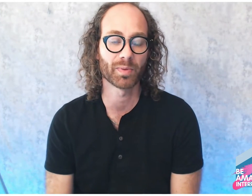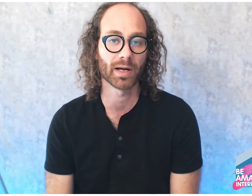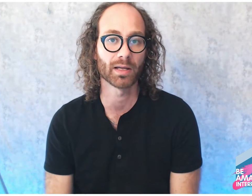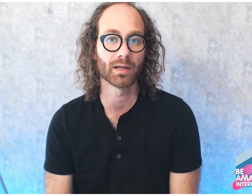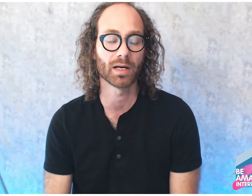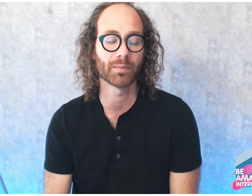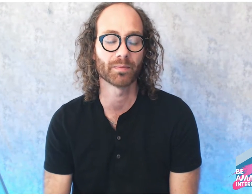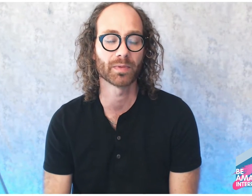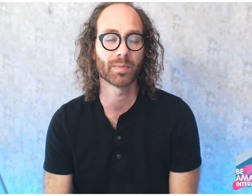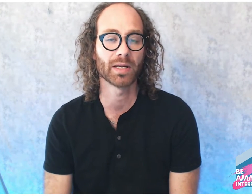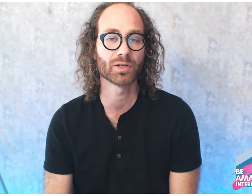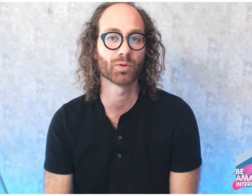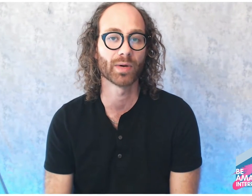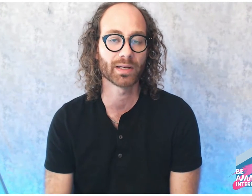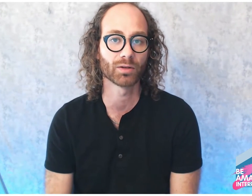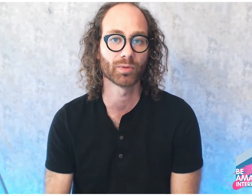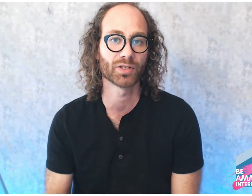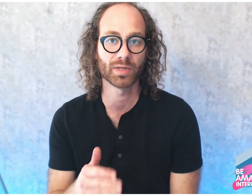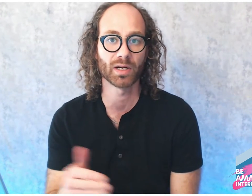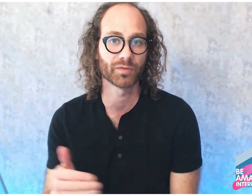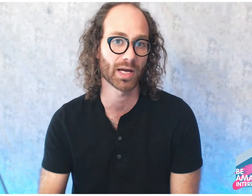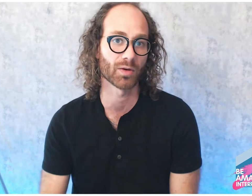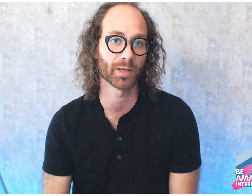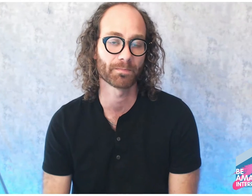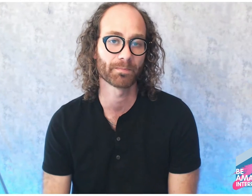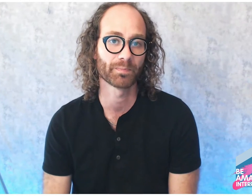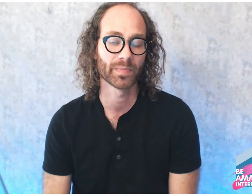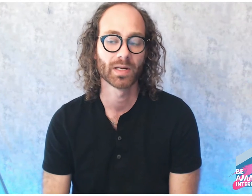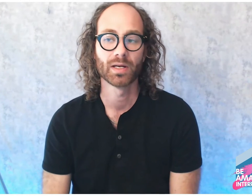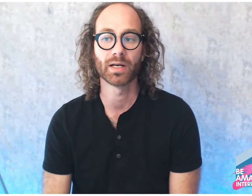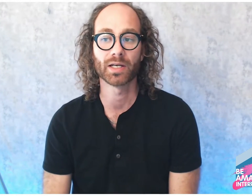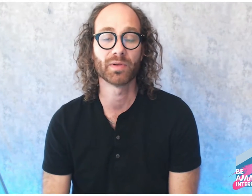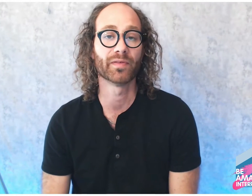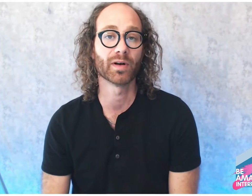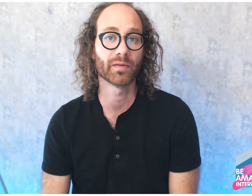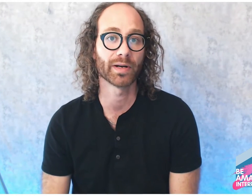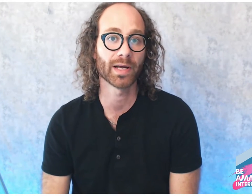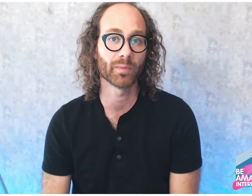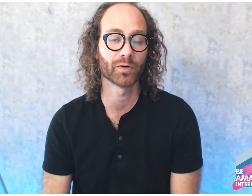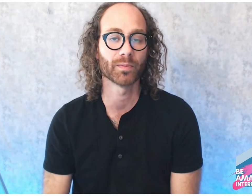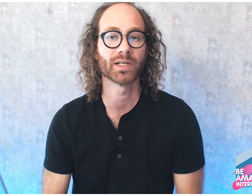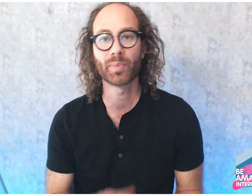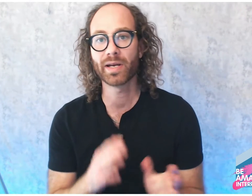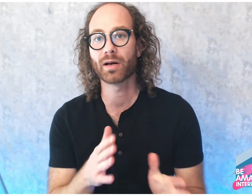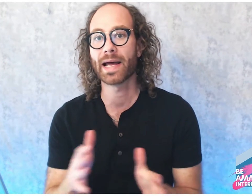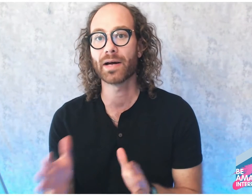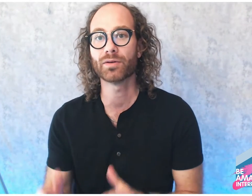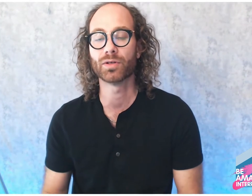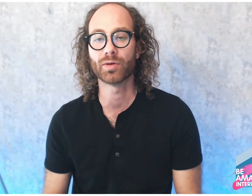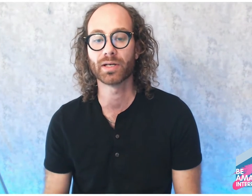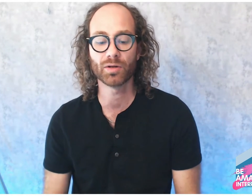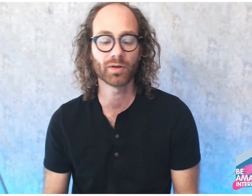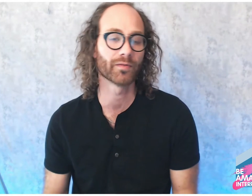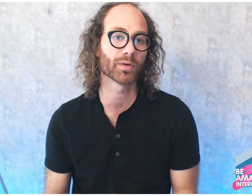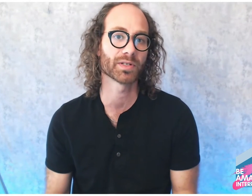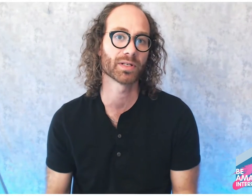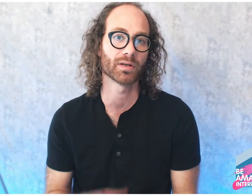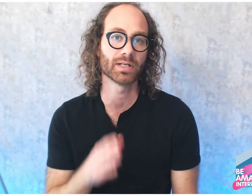committing to a regular regimen of shadowing. It can be very, very helpful, and depending on how you do it, you can focus in on different